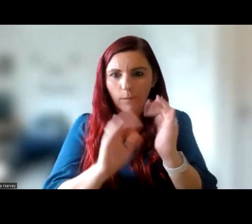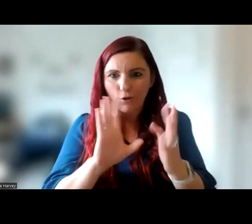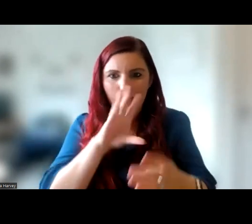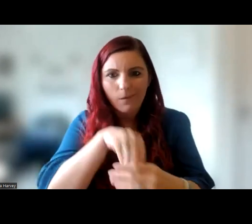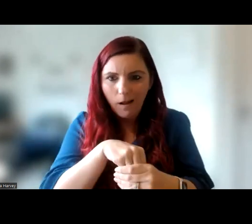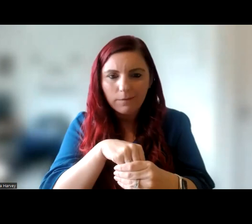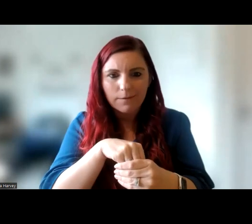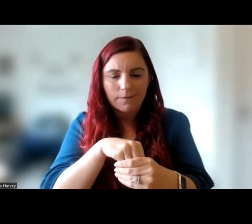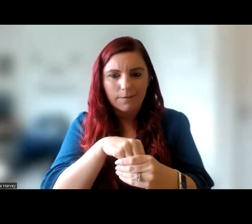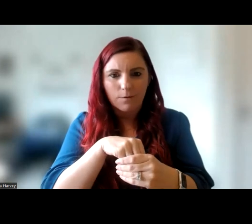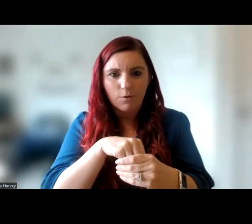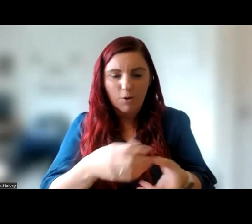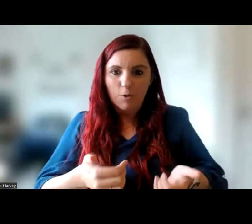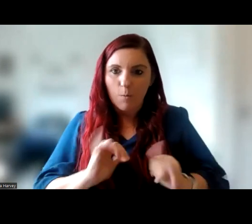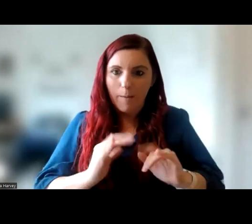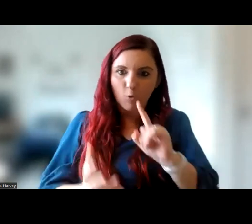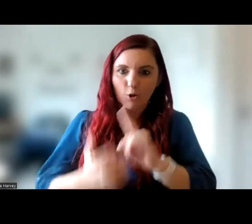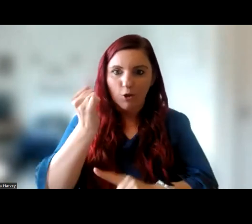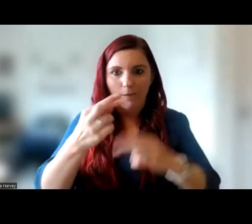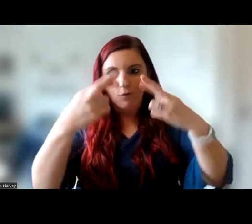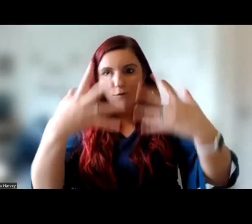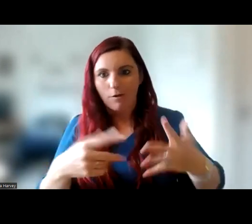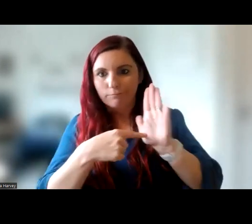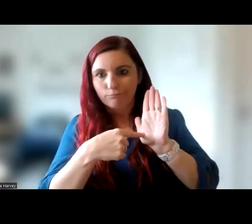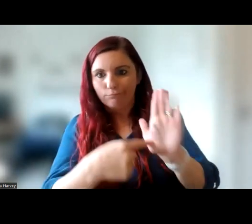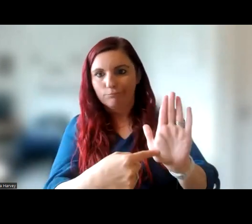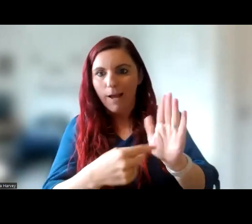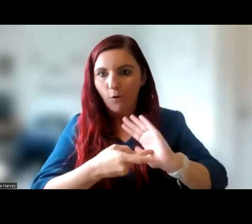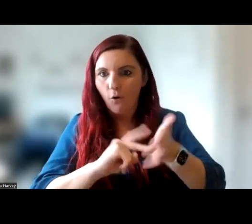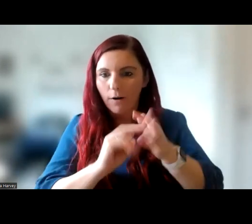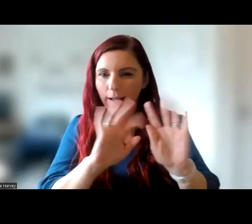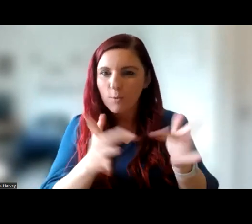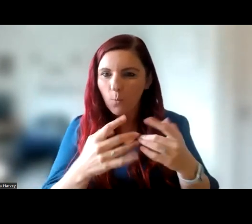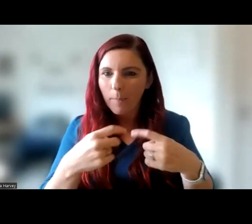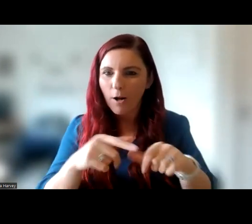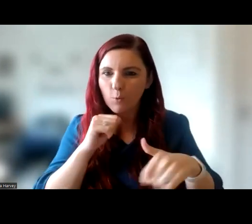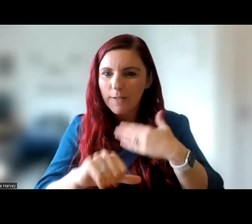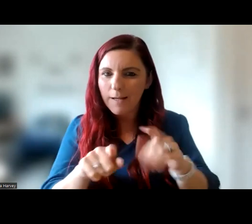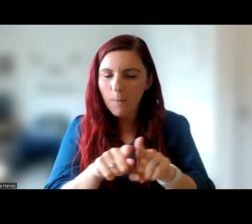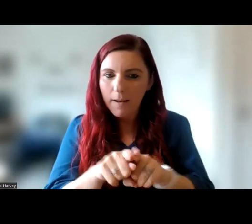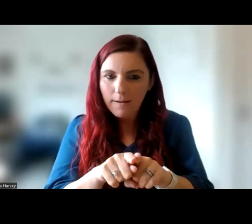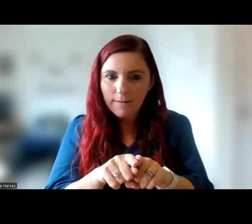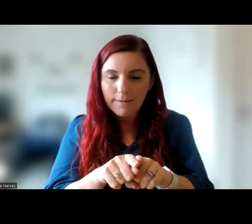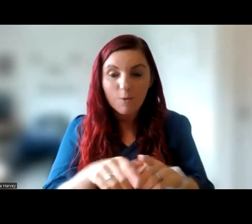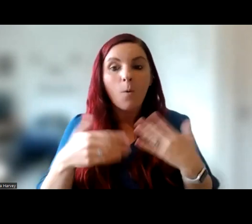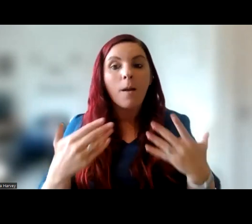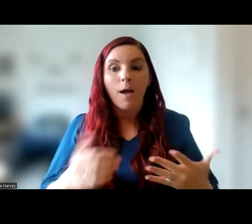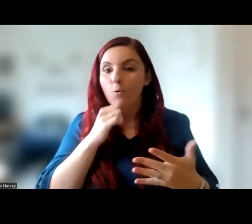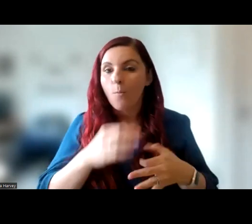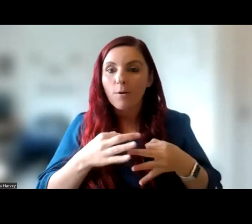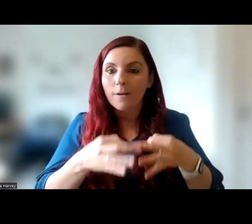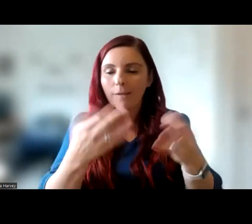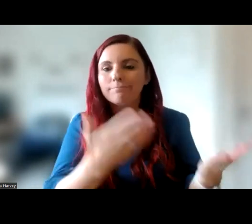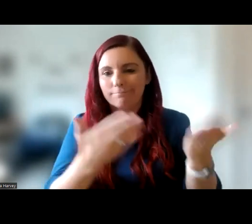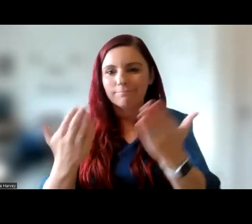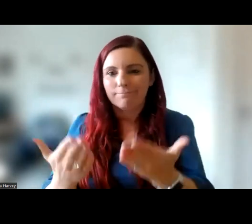to bring our work out and to organise webinars like today. So without further ado, I'll now hand